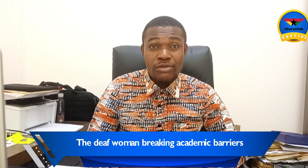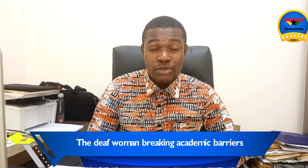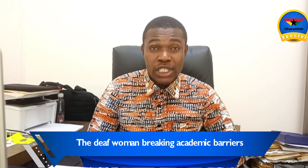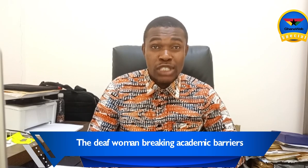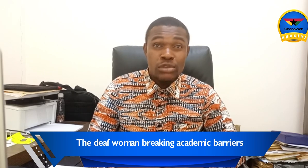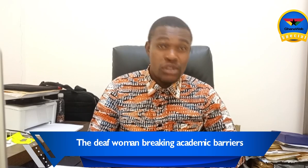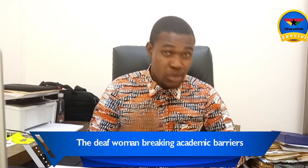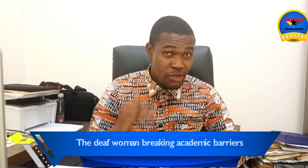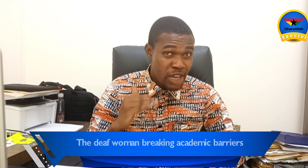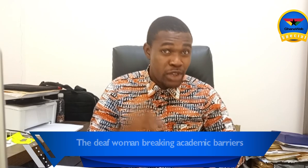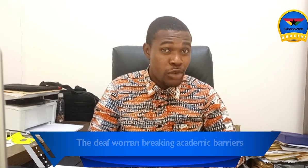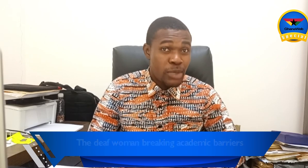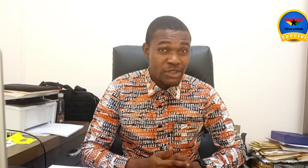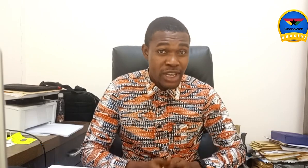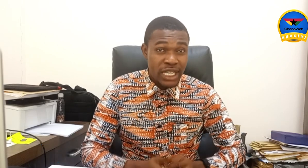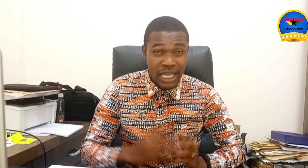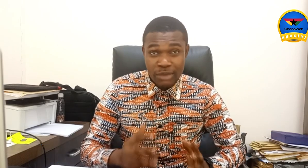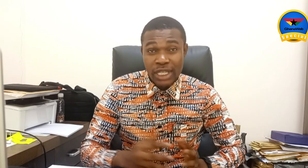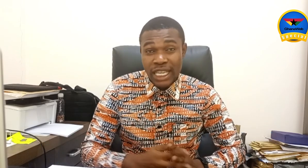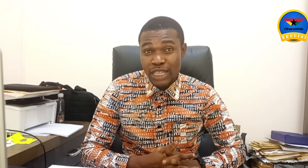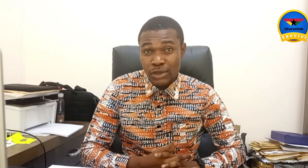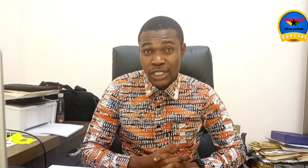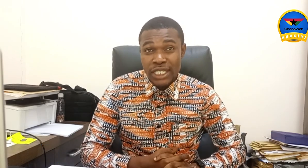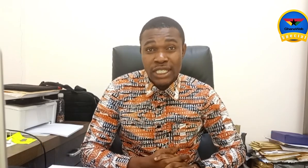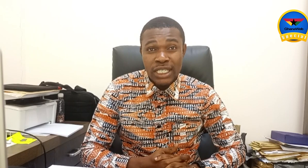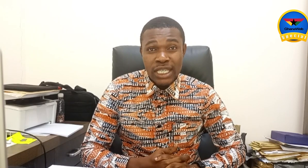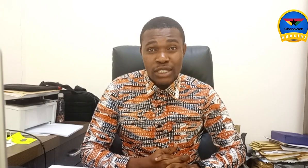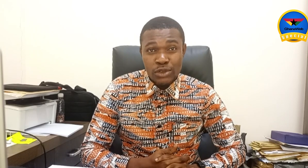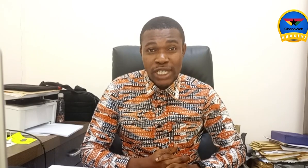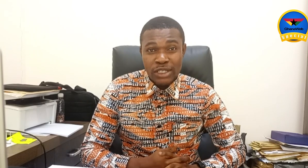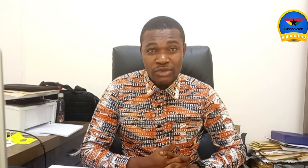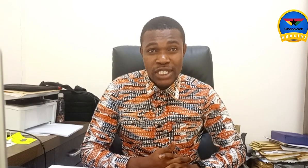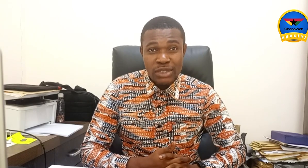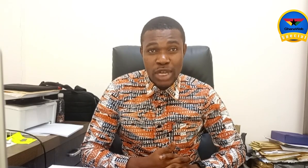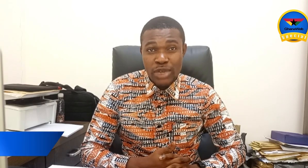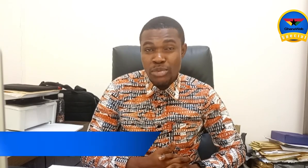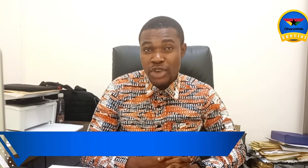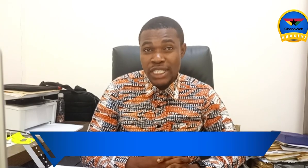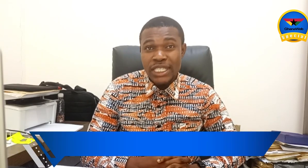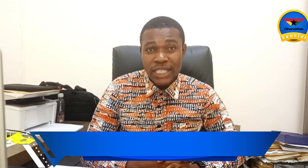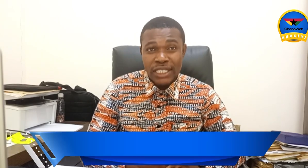risen to the very red top as far as the academic ladder is concerned. So as an university where we embrace these things,